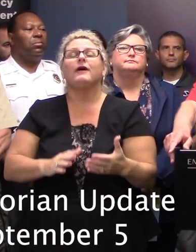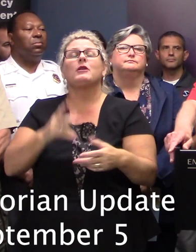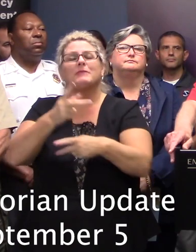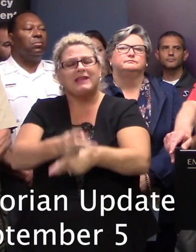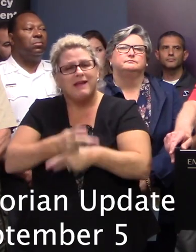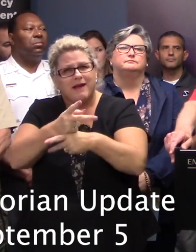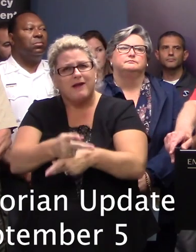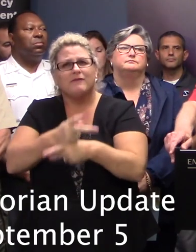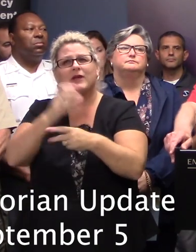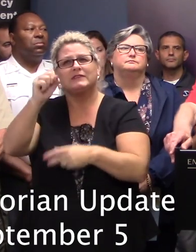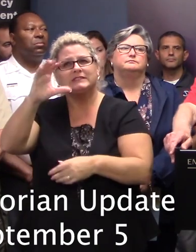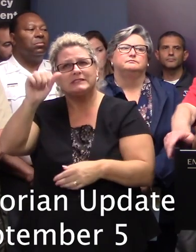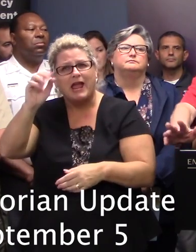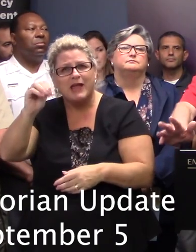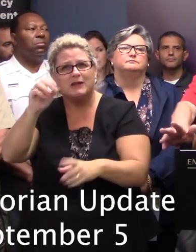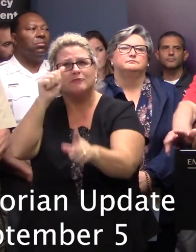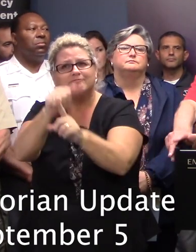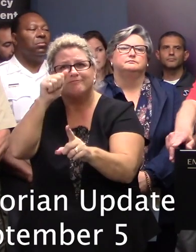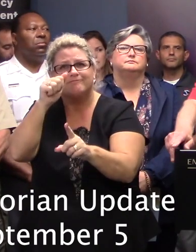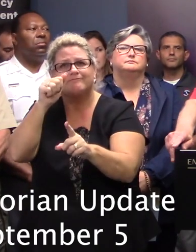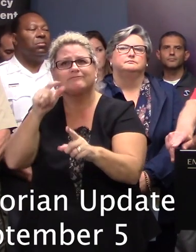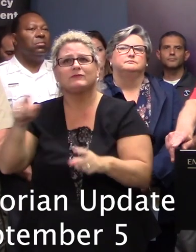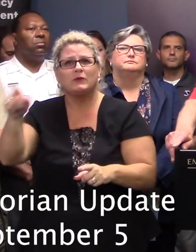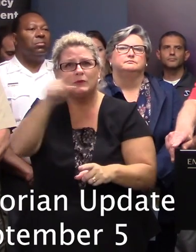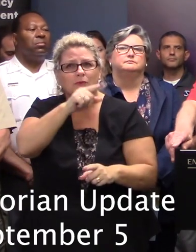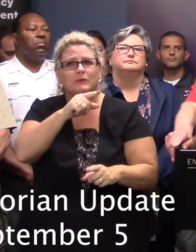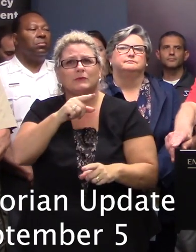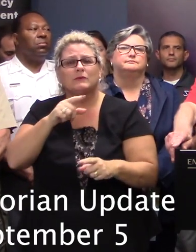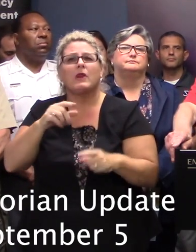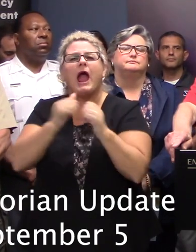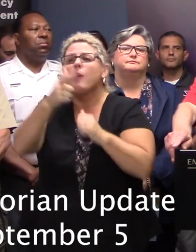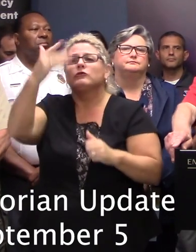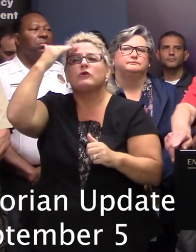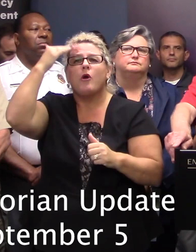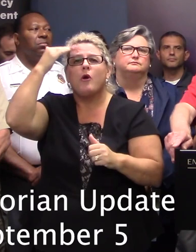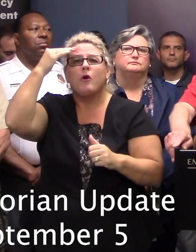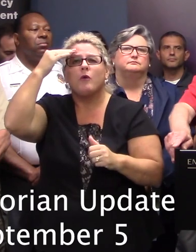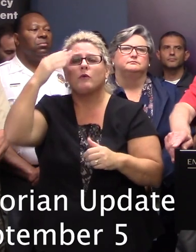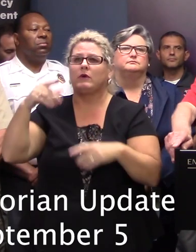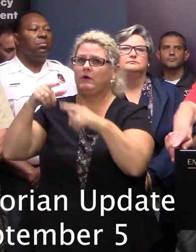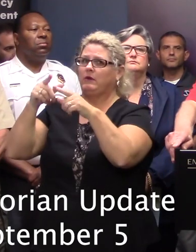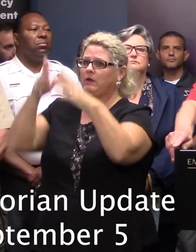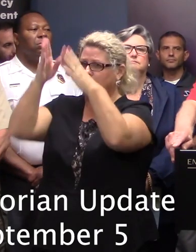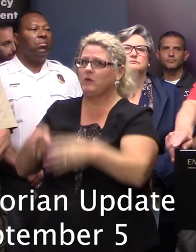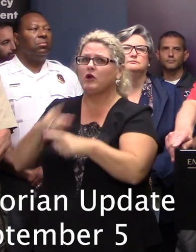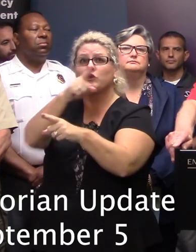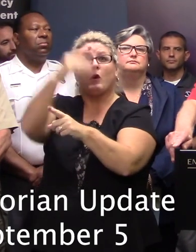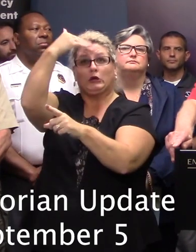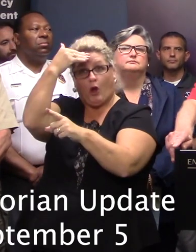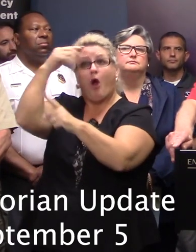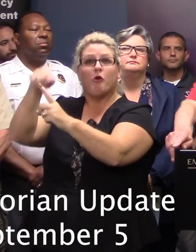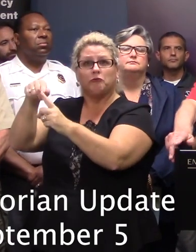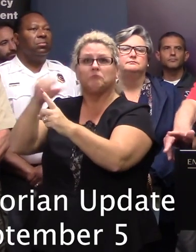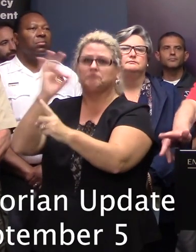scam partners. Just a few tips to follow. Make sure you're doing business with somebody you know as best you can.